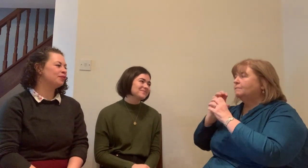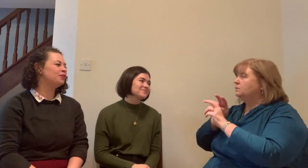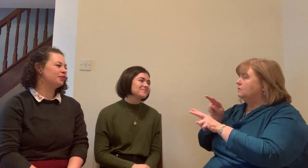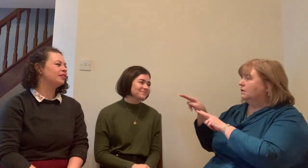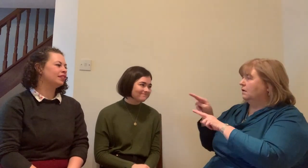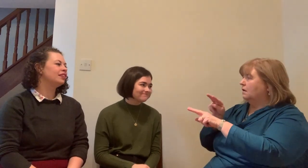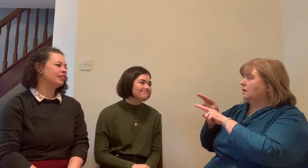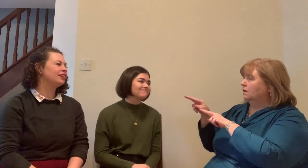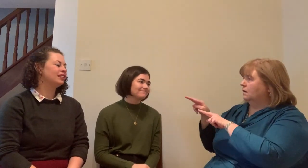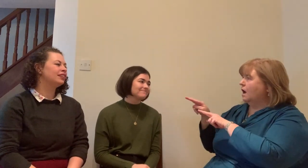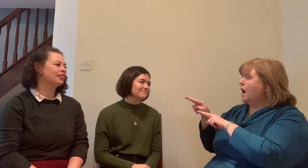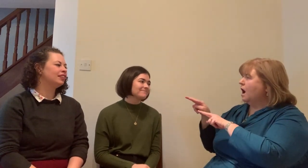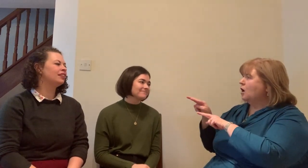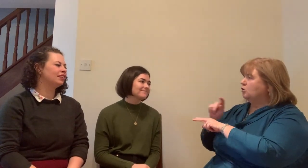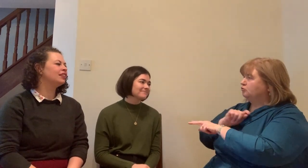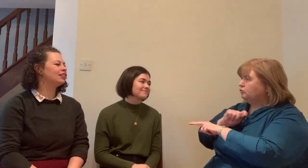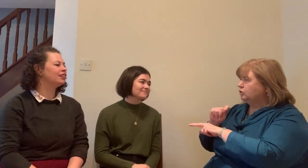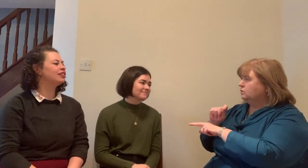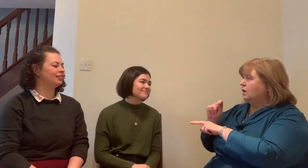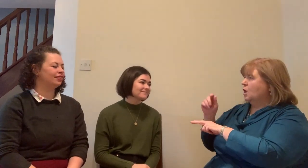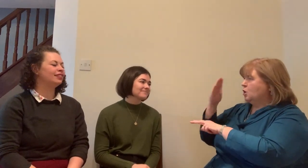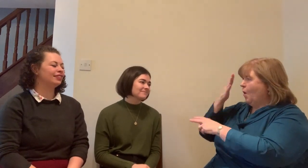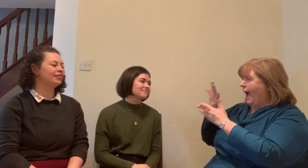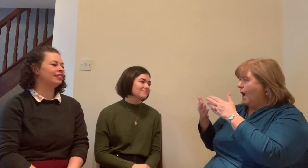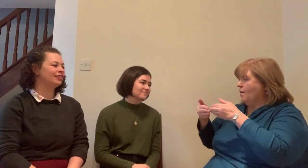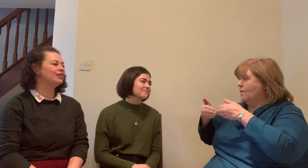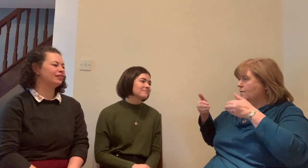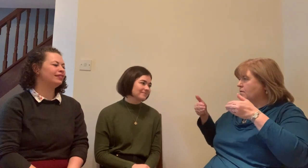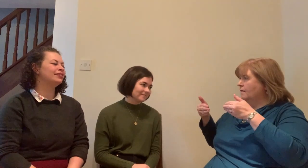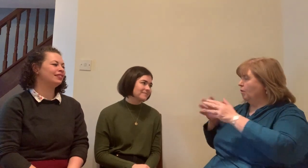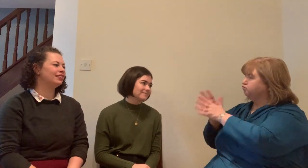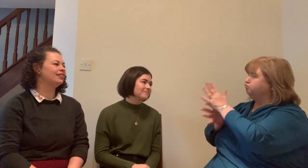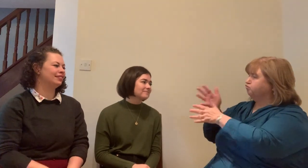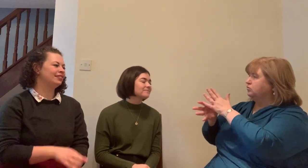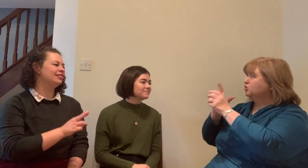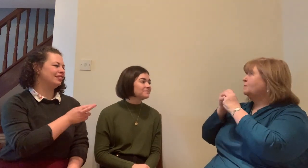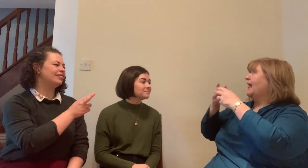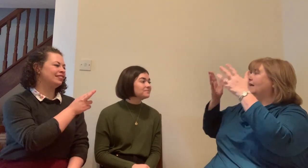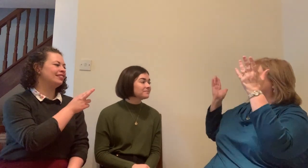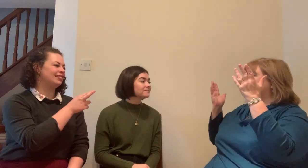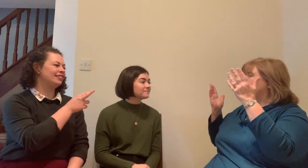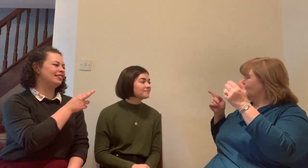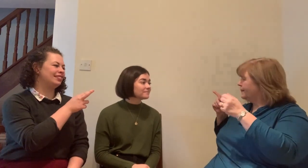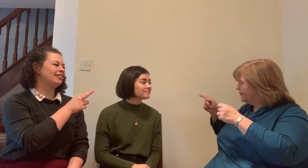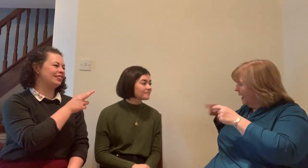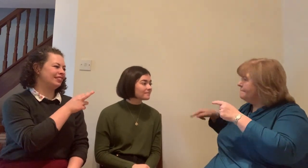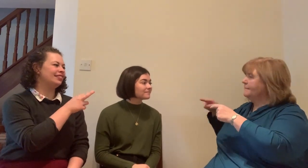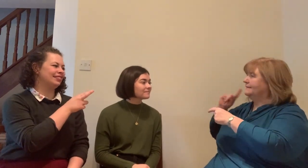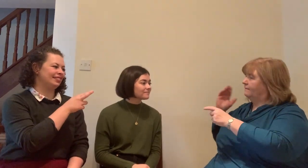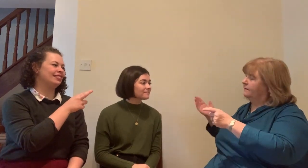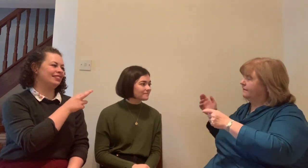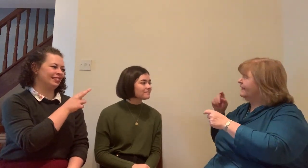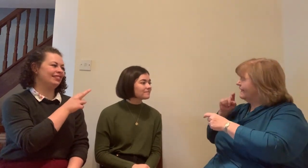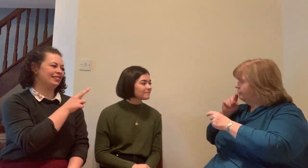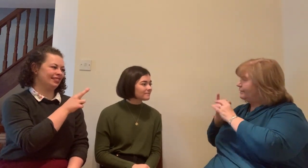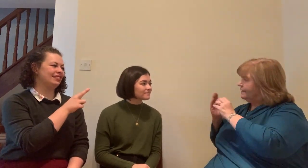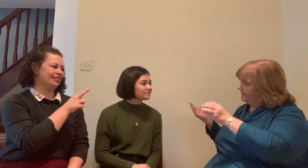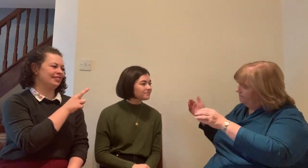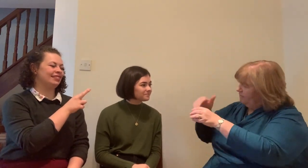so important and equally understanding how to maintain those boundaries while still being involved in the community and I also think those boundaries